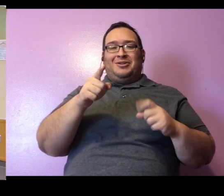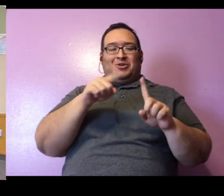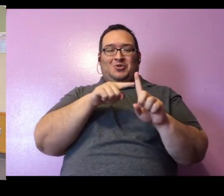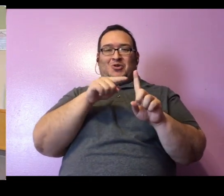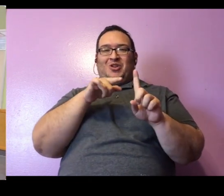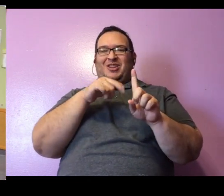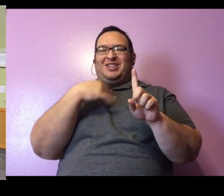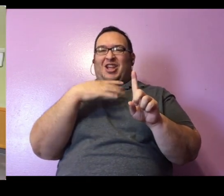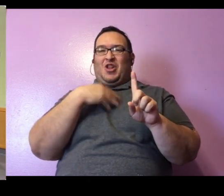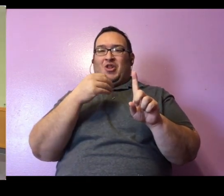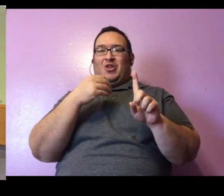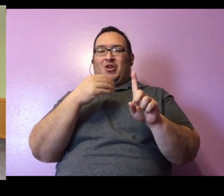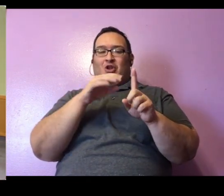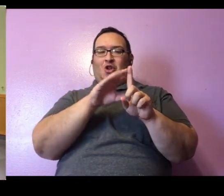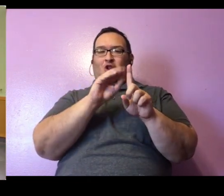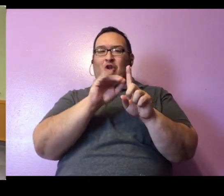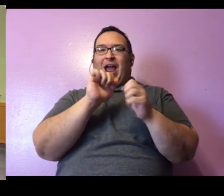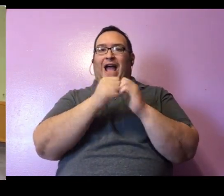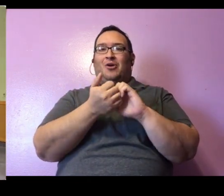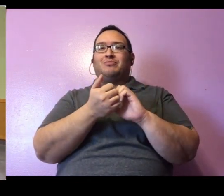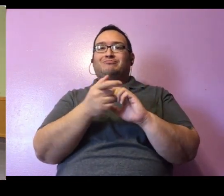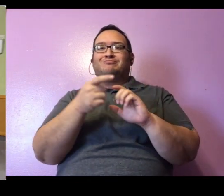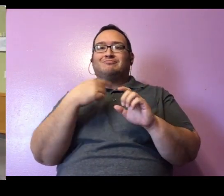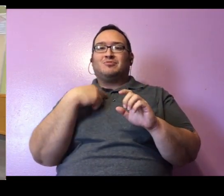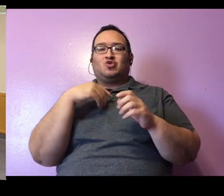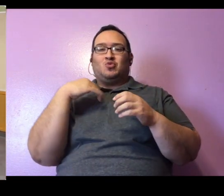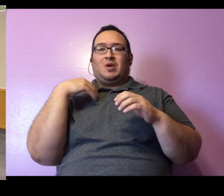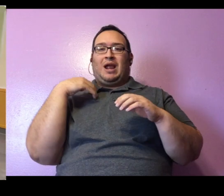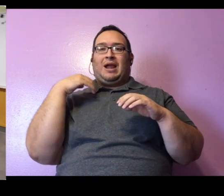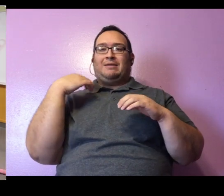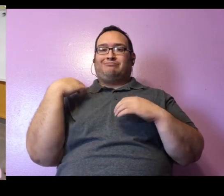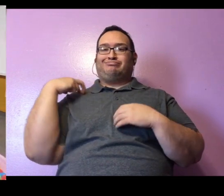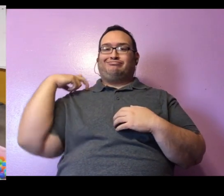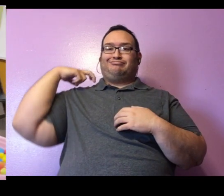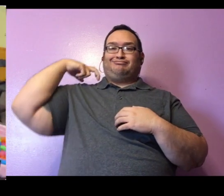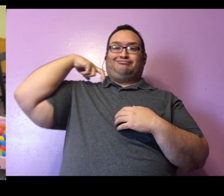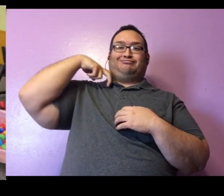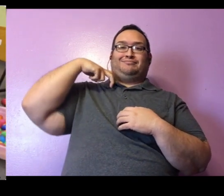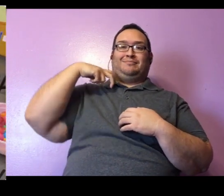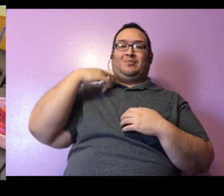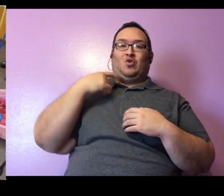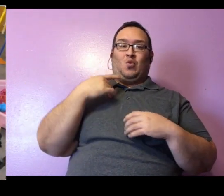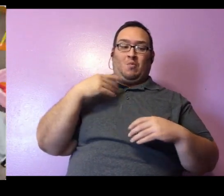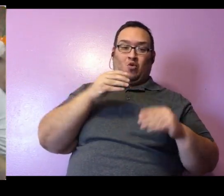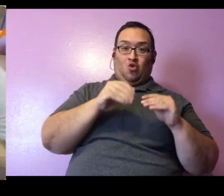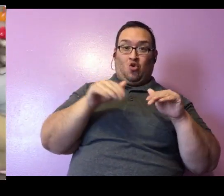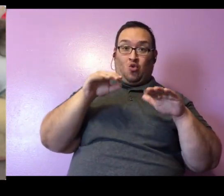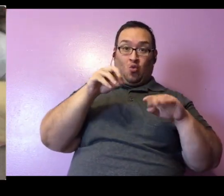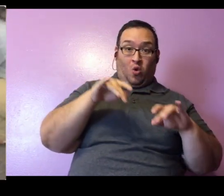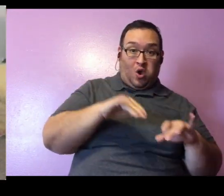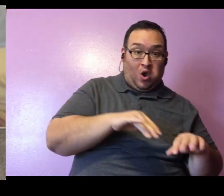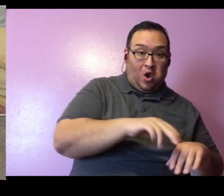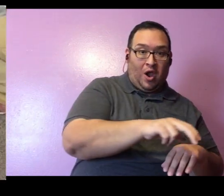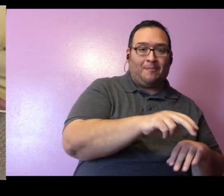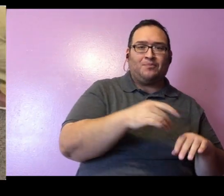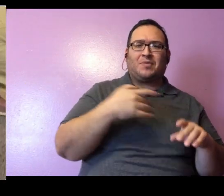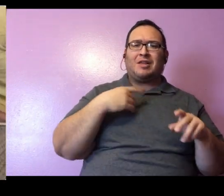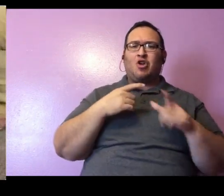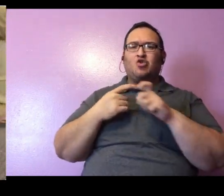how to climb on me. So we're going to get her down to the ground and let her start running around